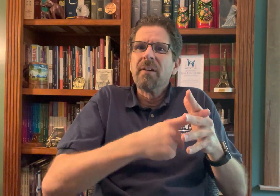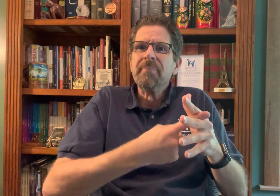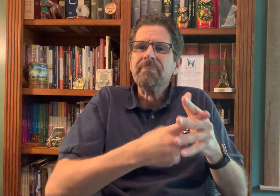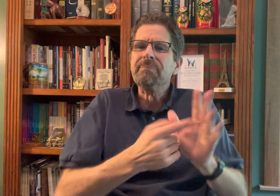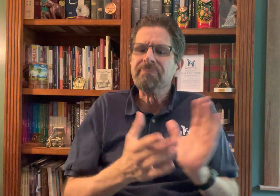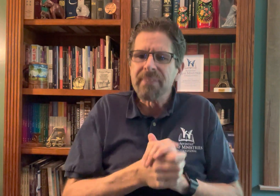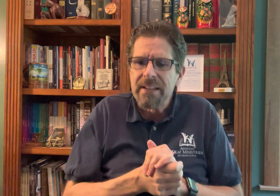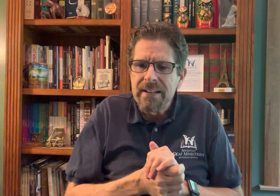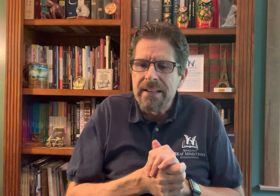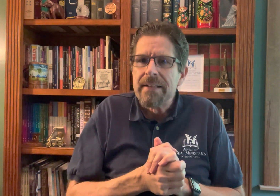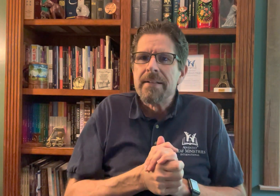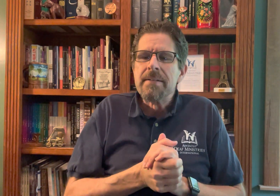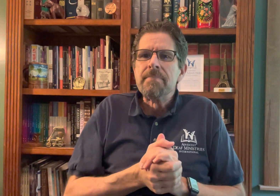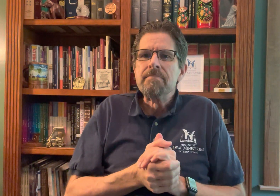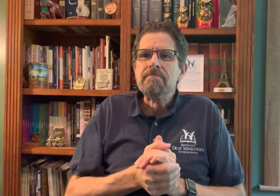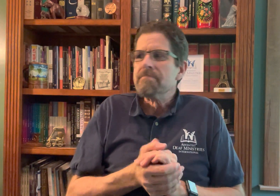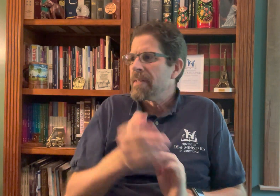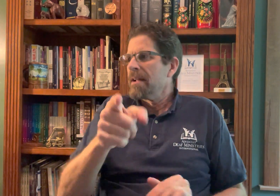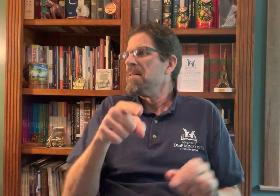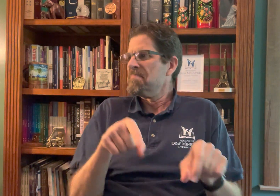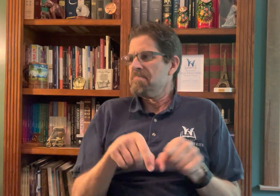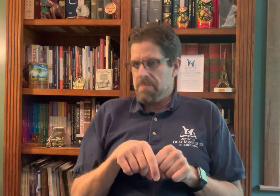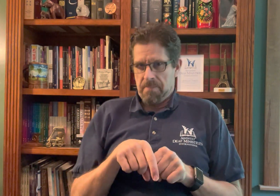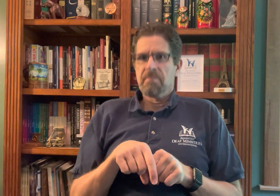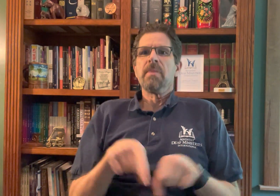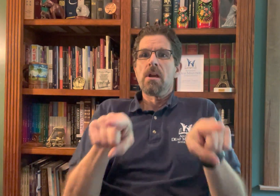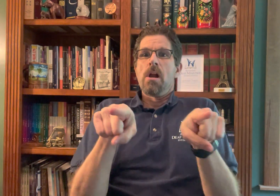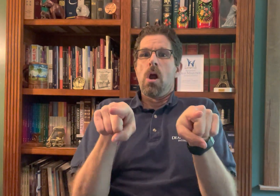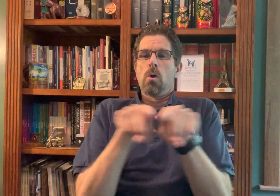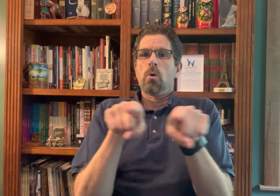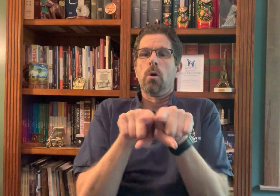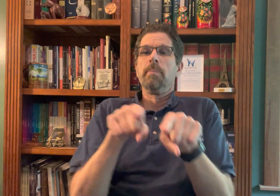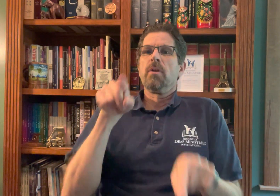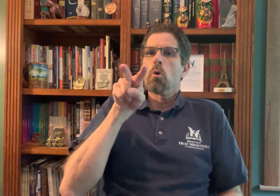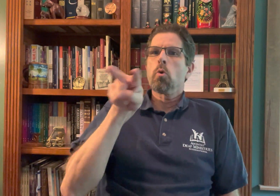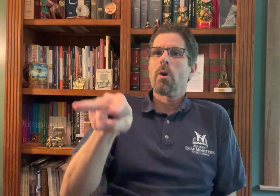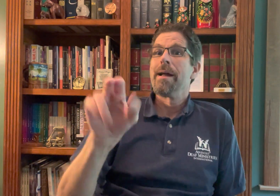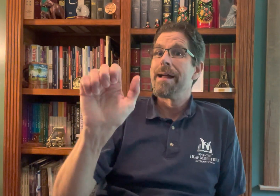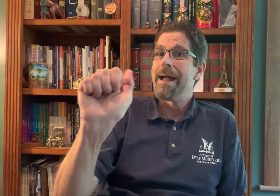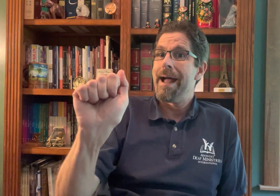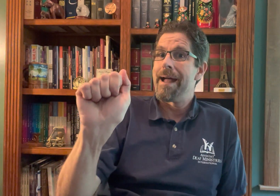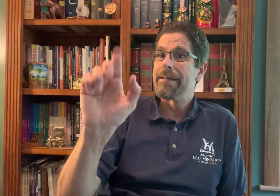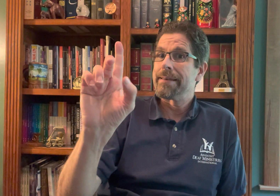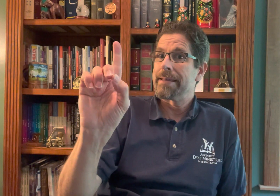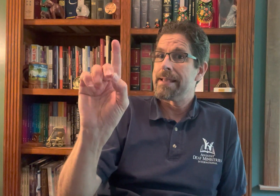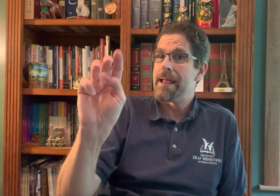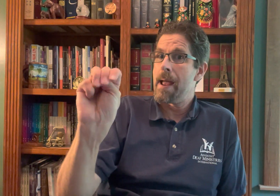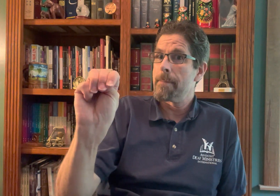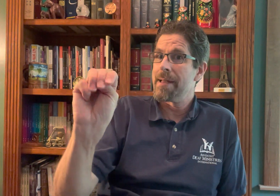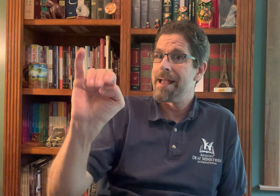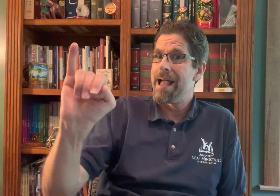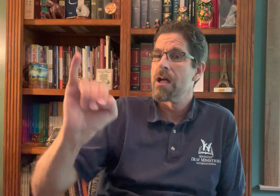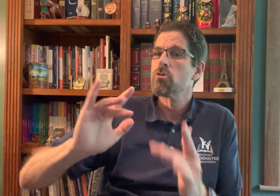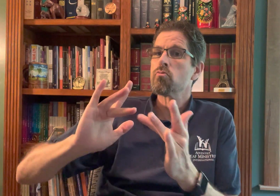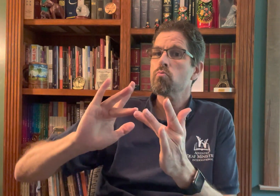so happy that the Hope Channel is an outlet that we can do this in and helping to provide more information